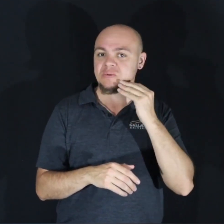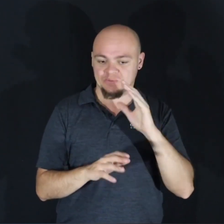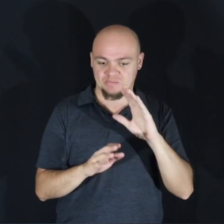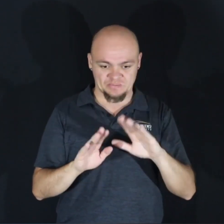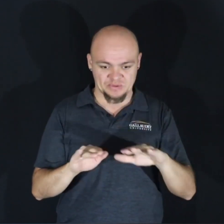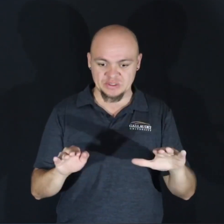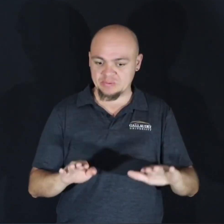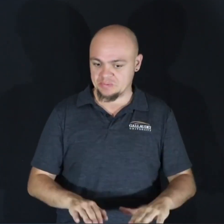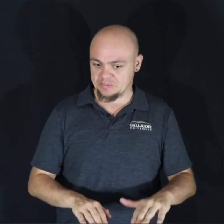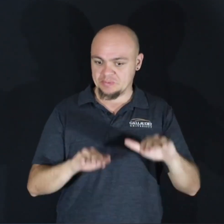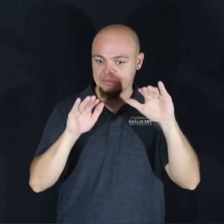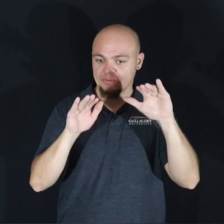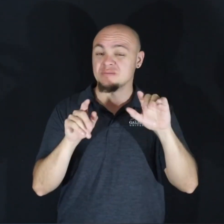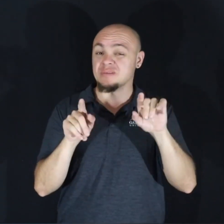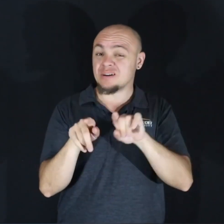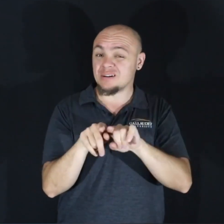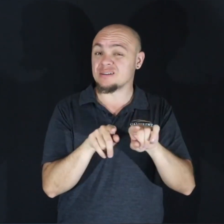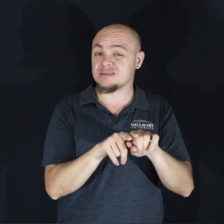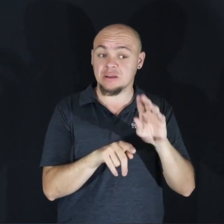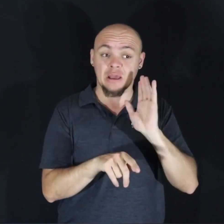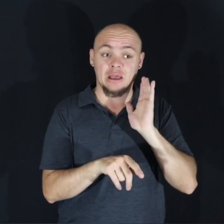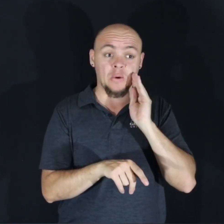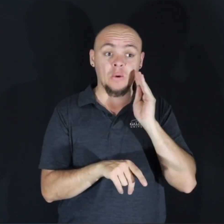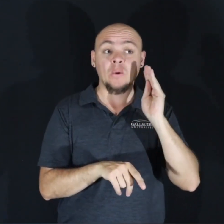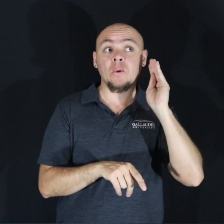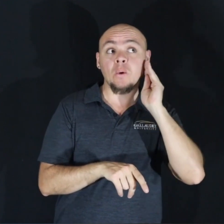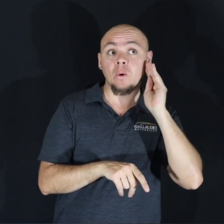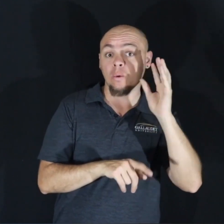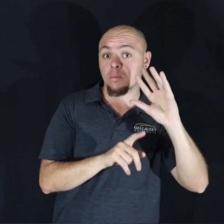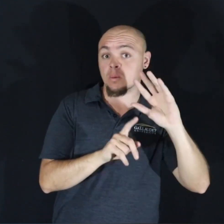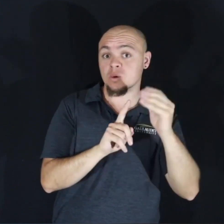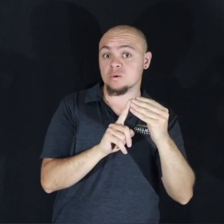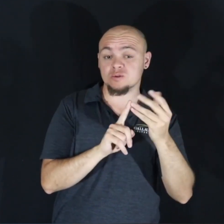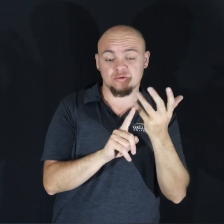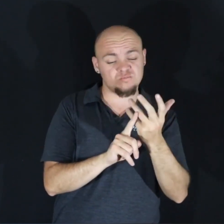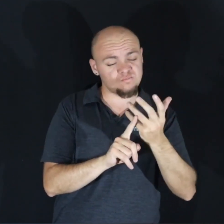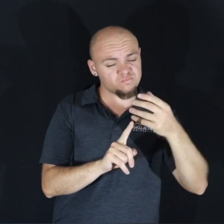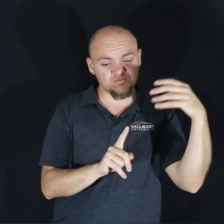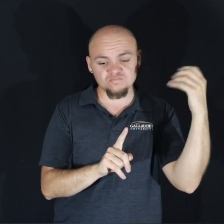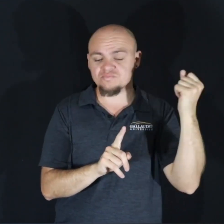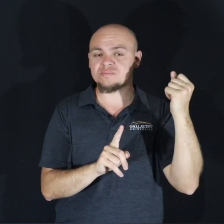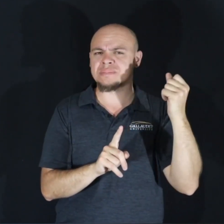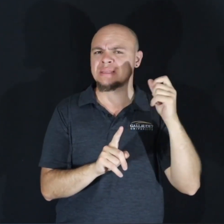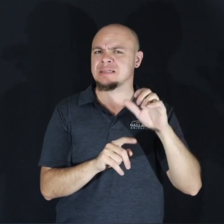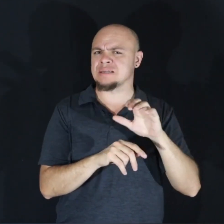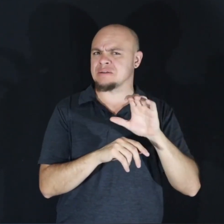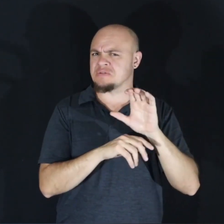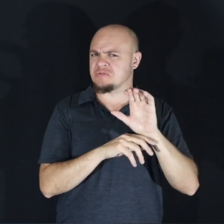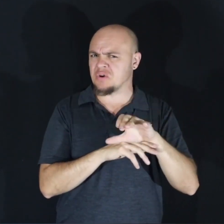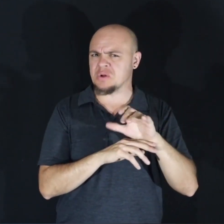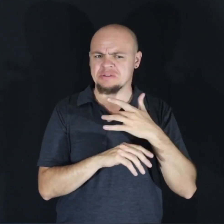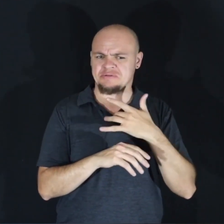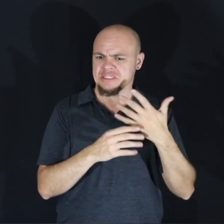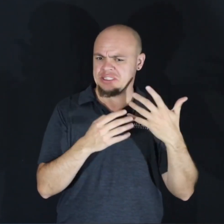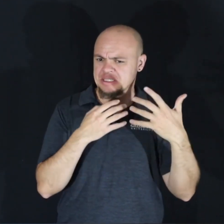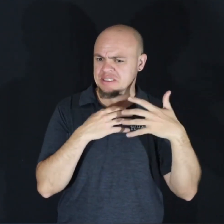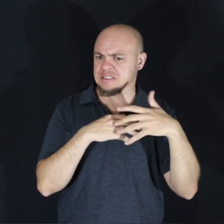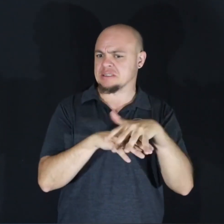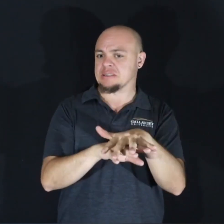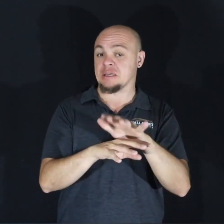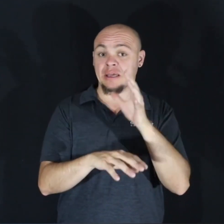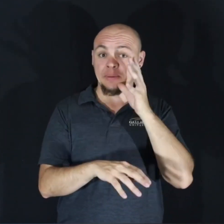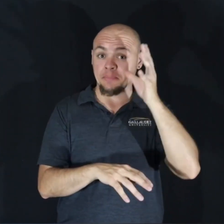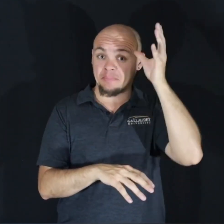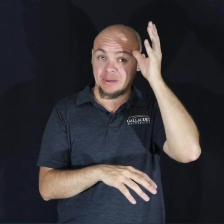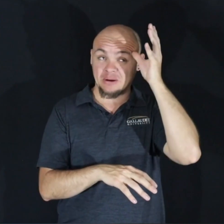but one that also rips us from our home cultures and forces us to assimilate, and sometimes even forcing